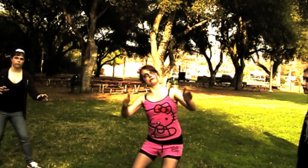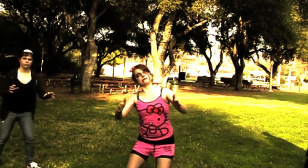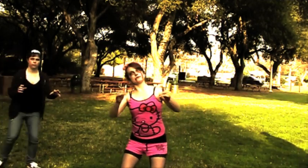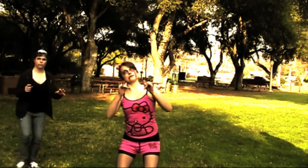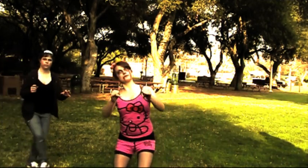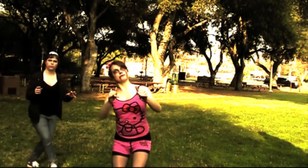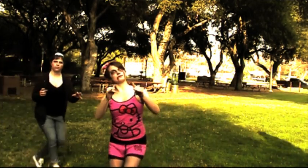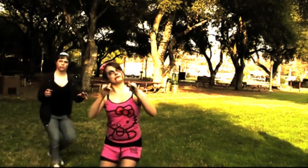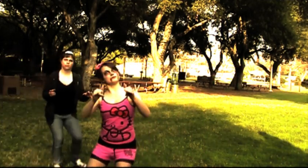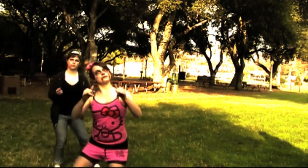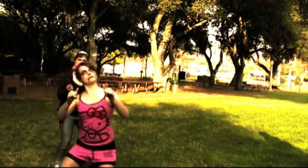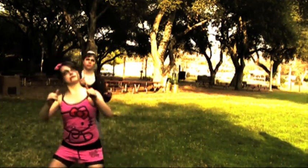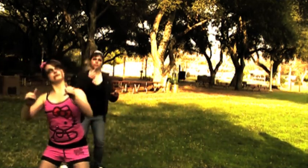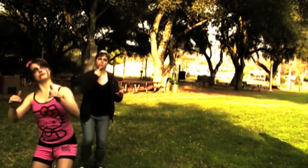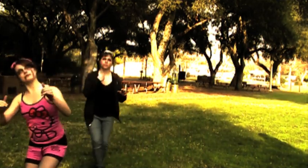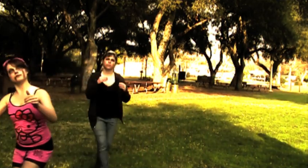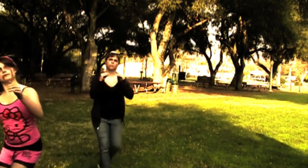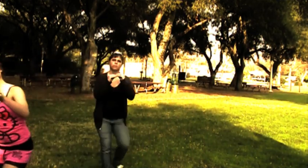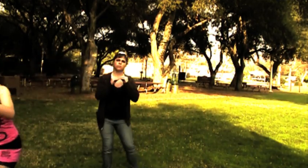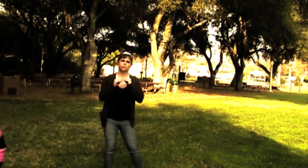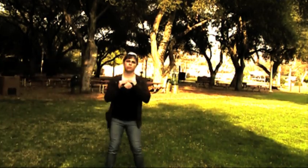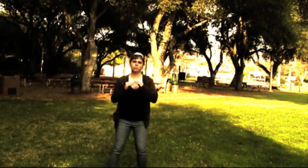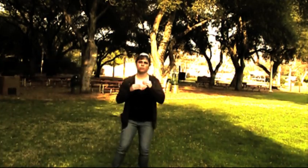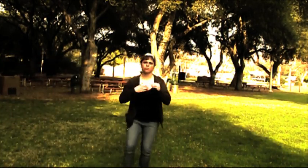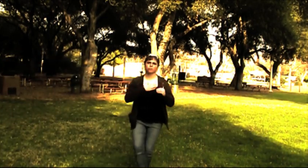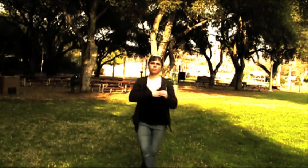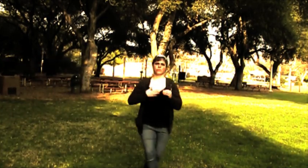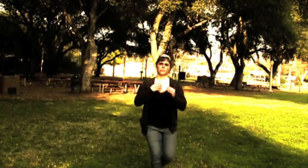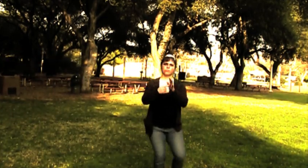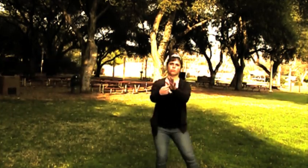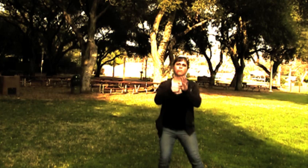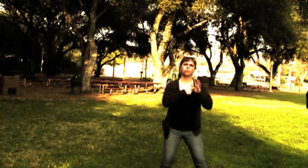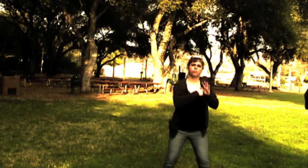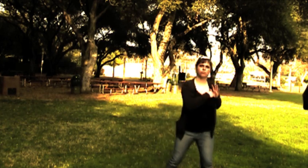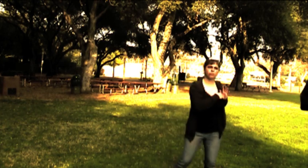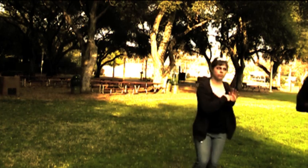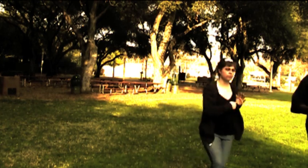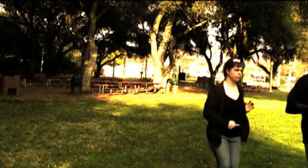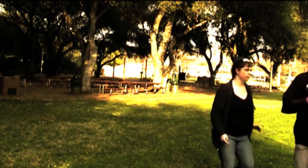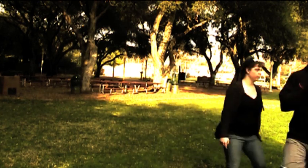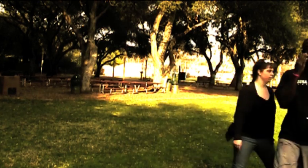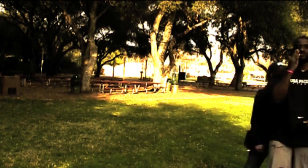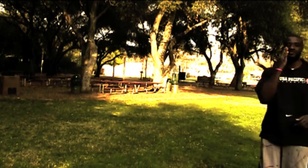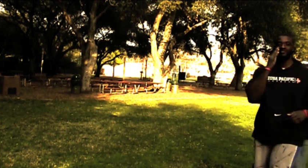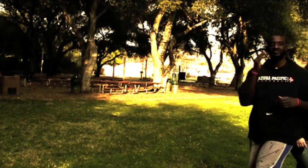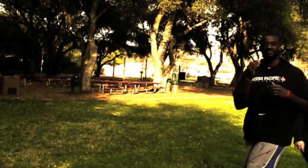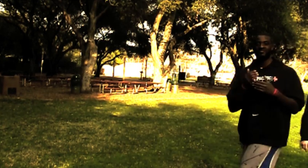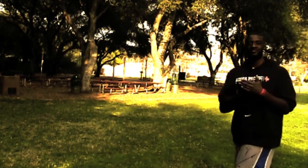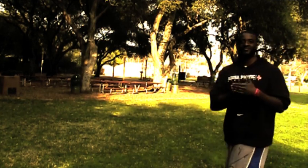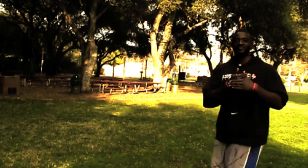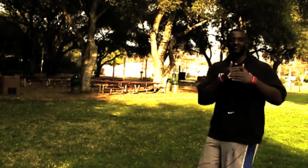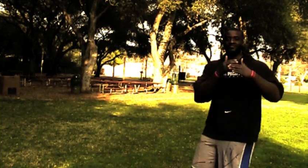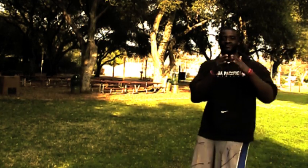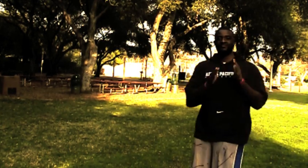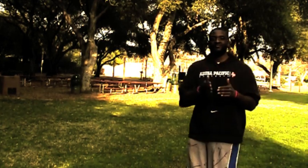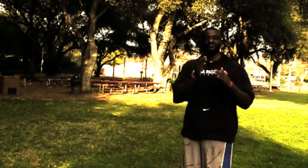like me Tell me more, please show me Something's familiar about these